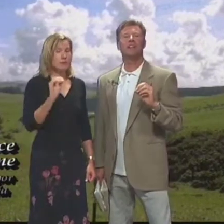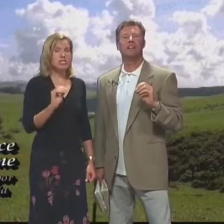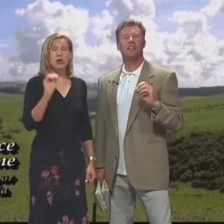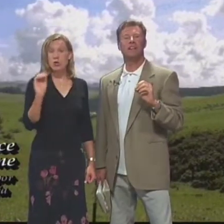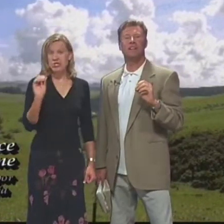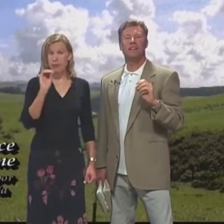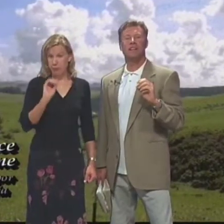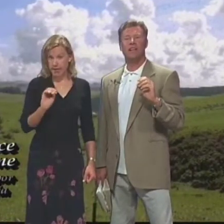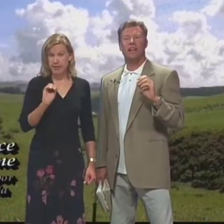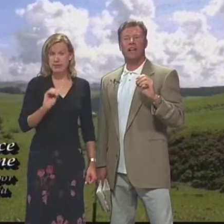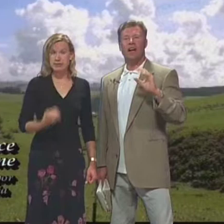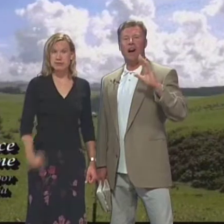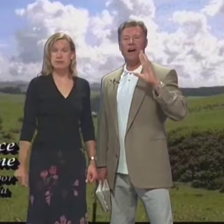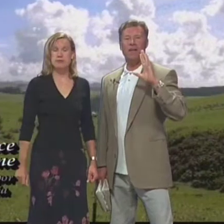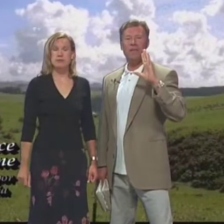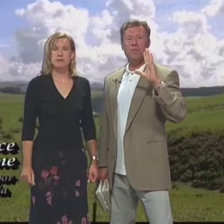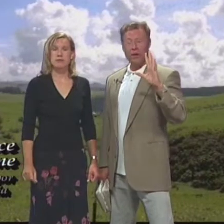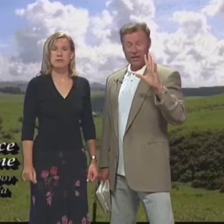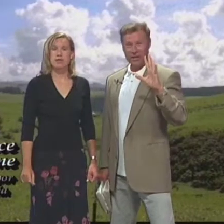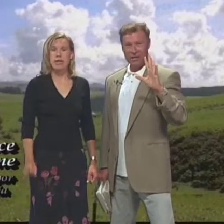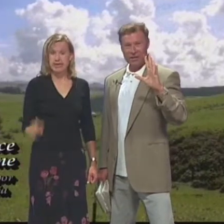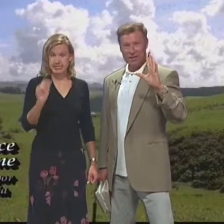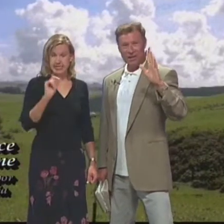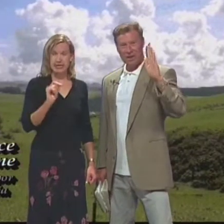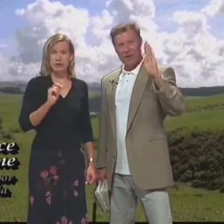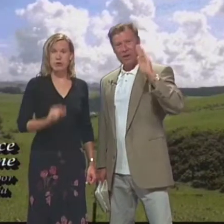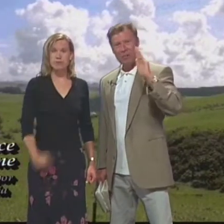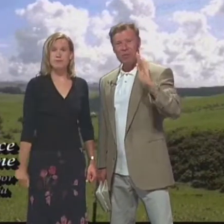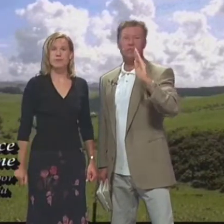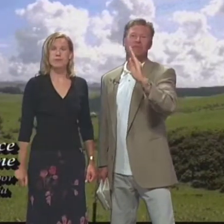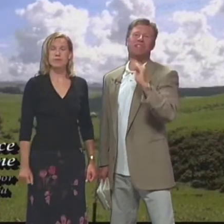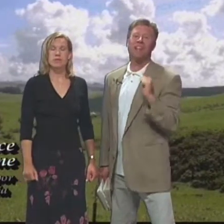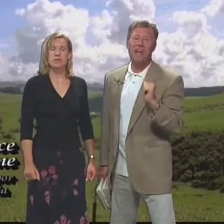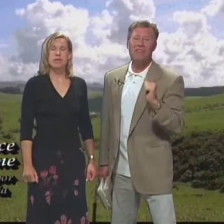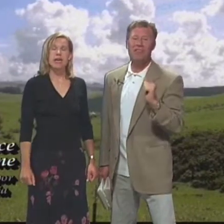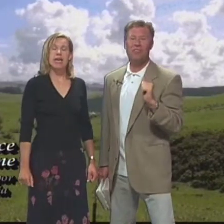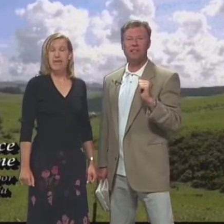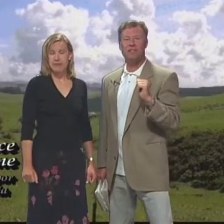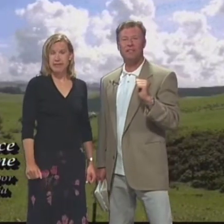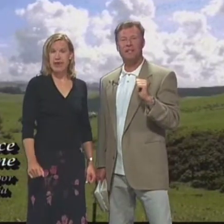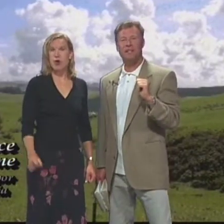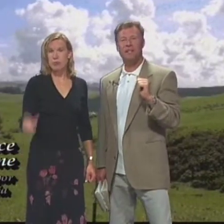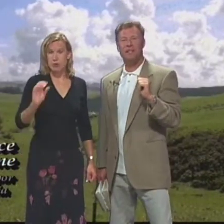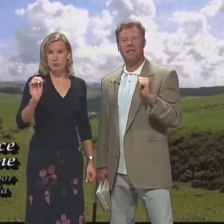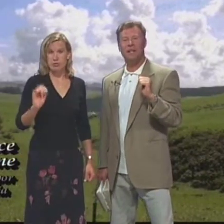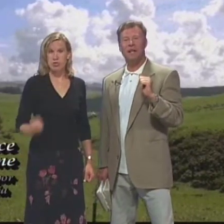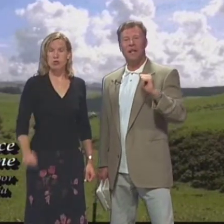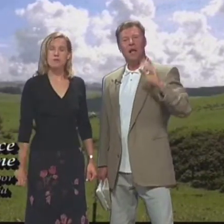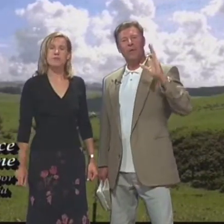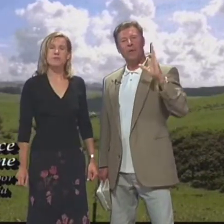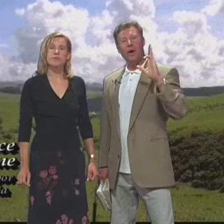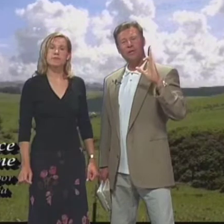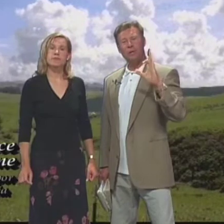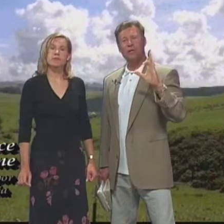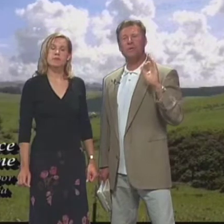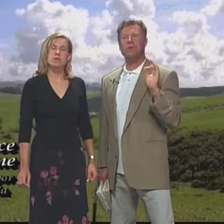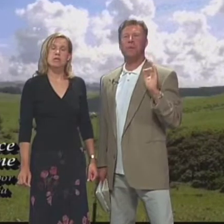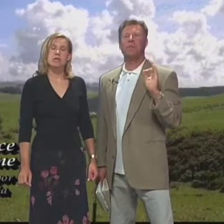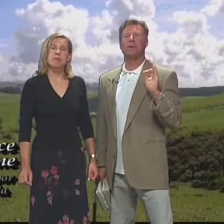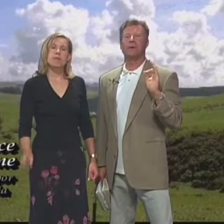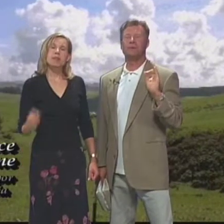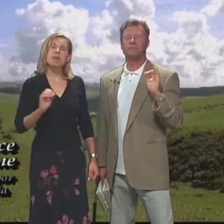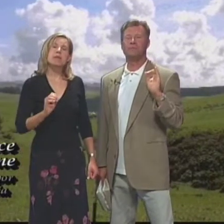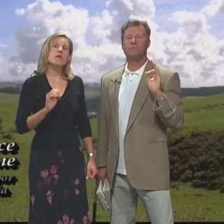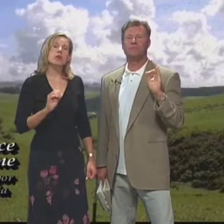Que hay muchas cosas buenas In the book En ese libro The purpose-driven life En la vida con propósito But we also must